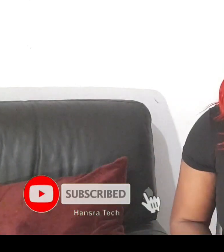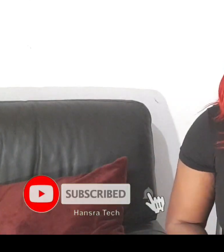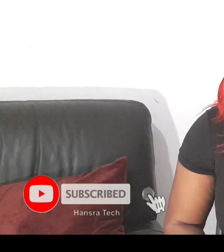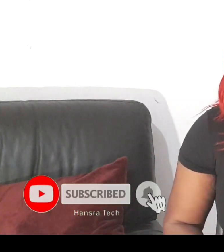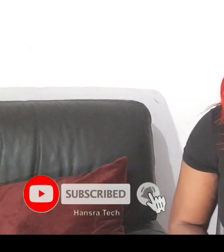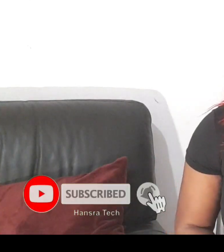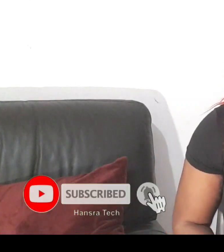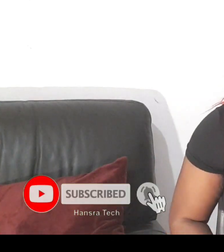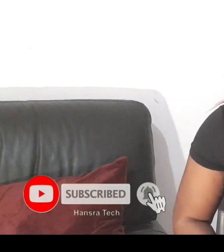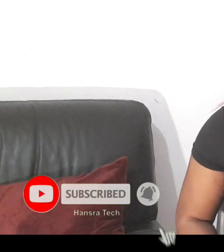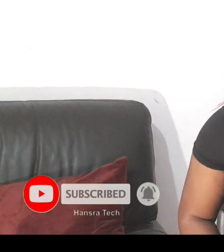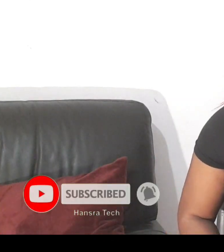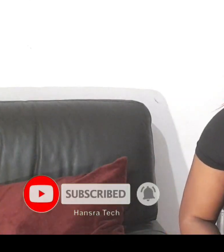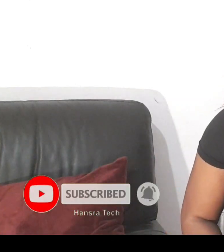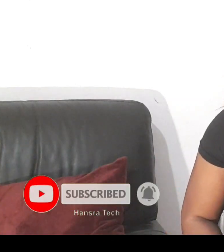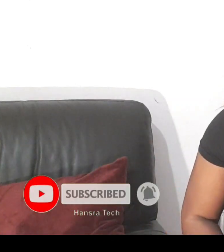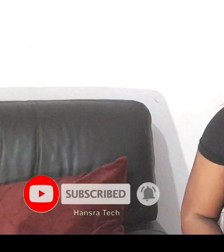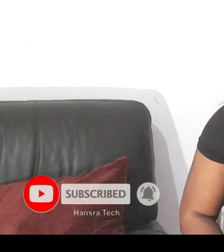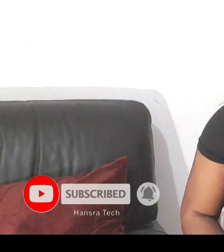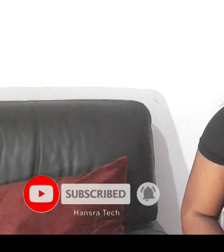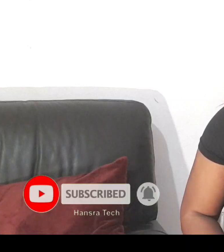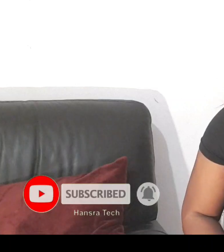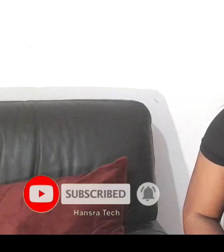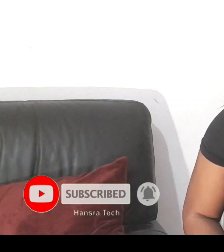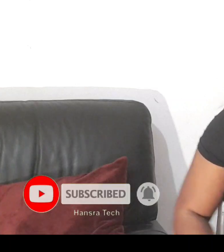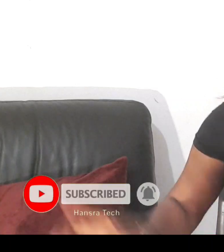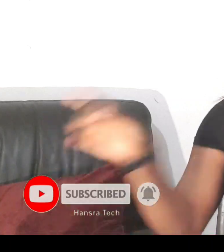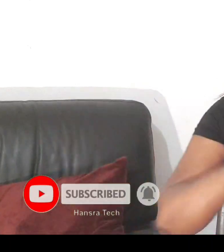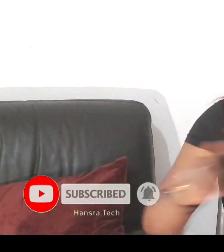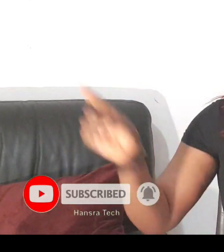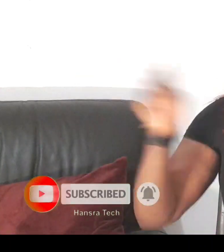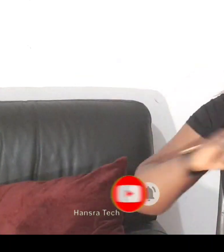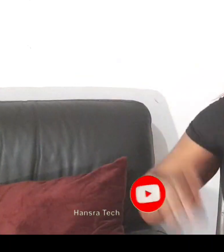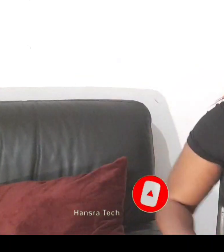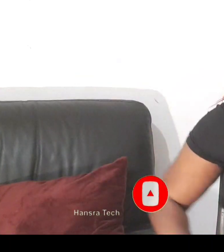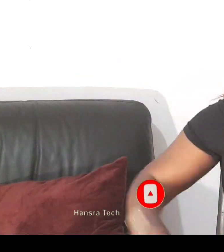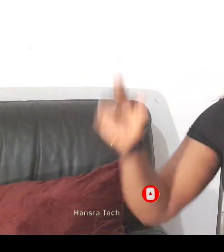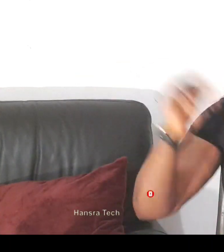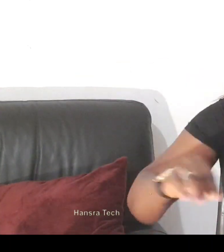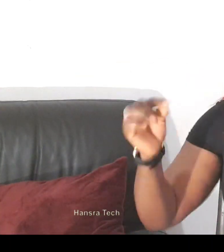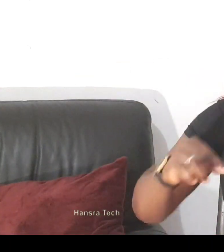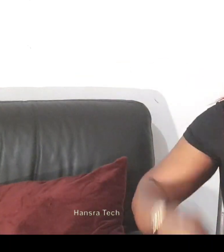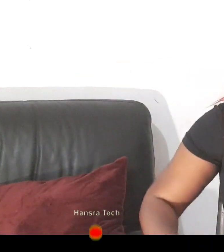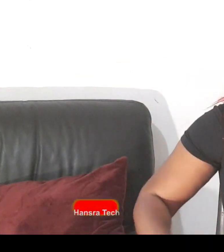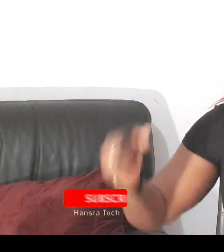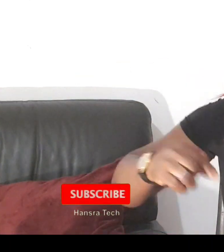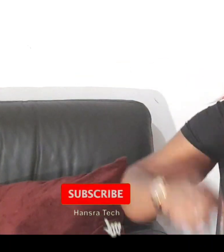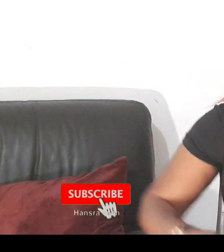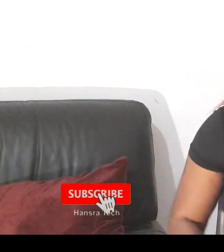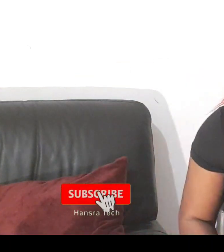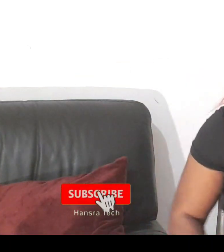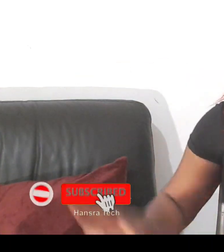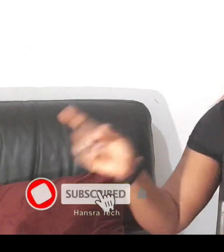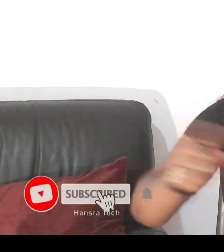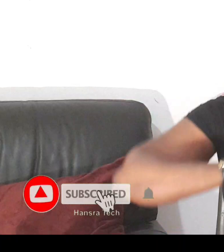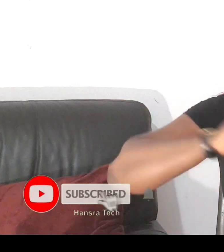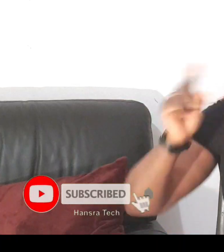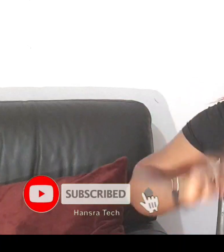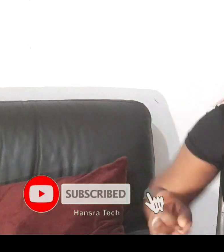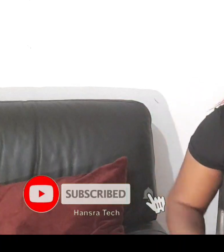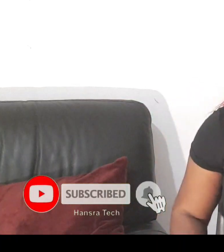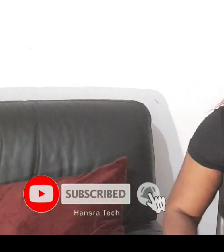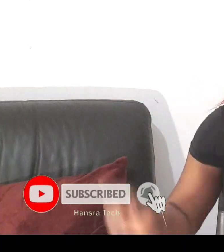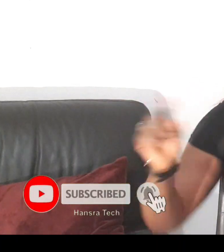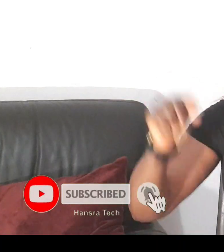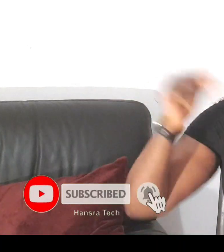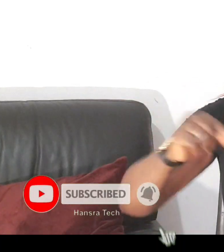one is coming from the east from the ebos okay my people nobody still dog we have architect in our country nobody